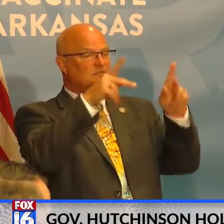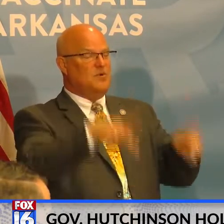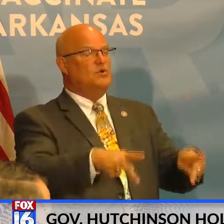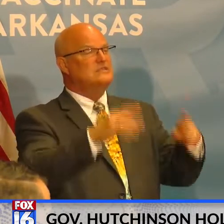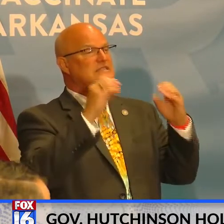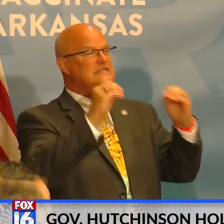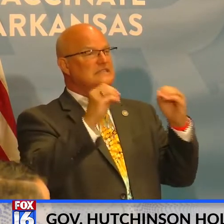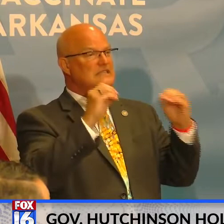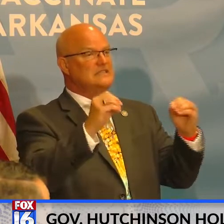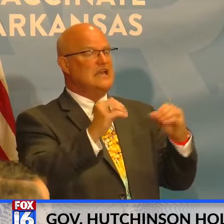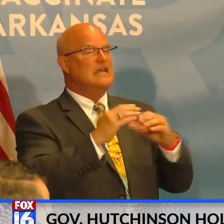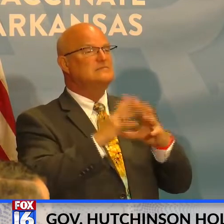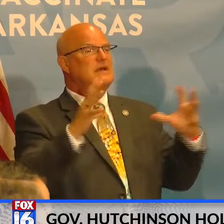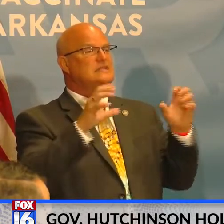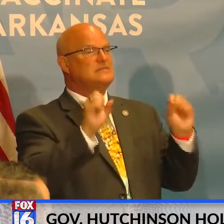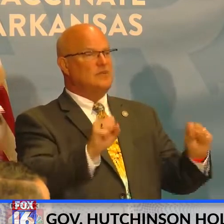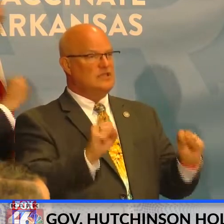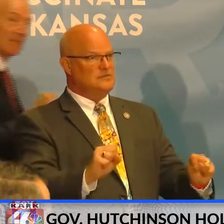maximum extent possible.